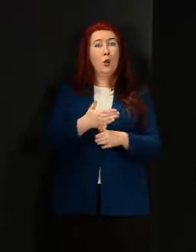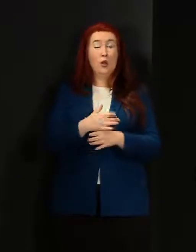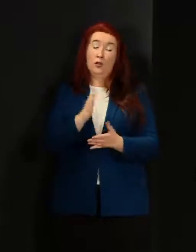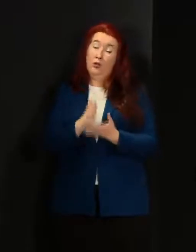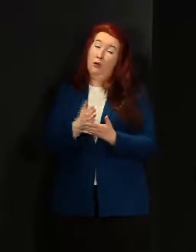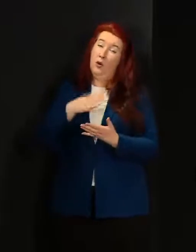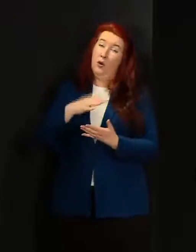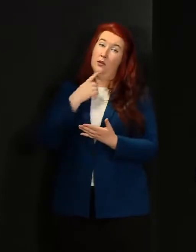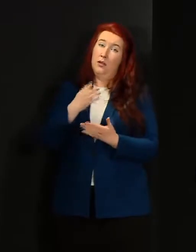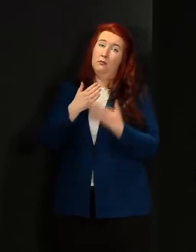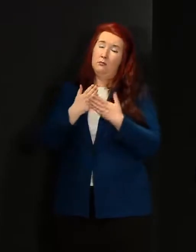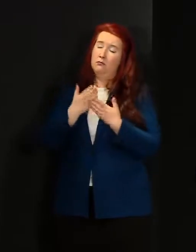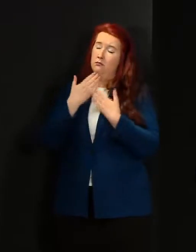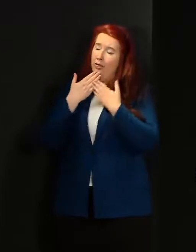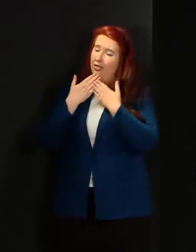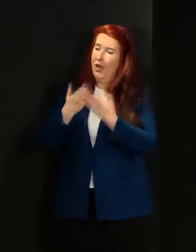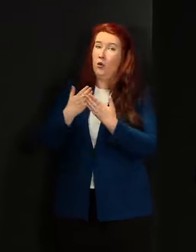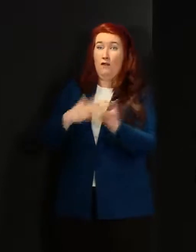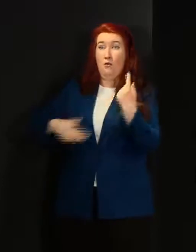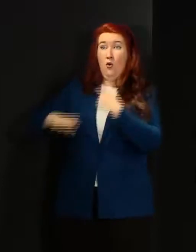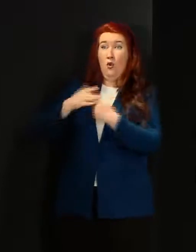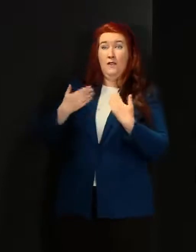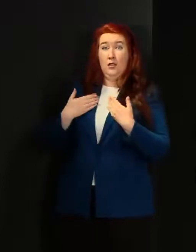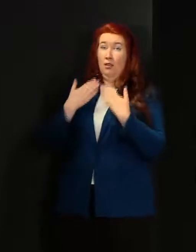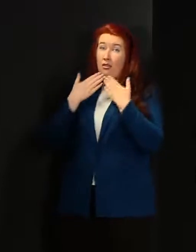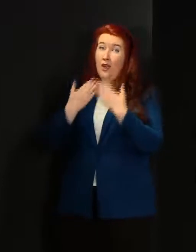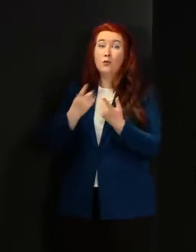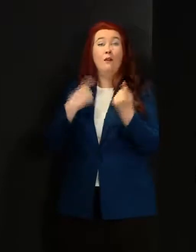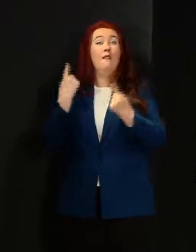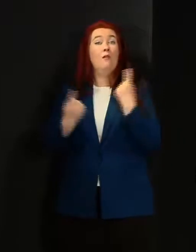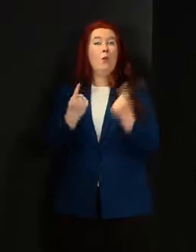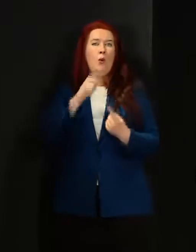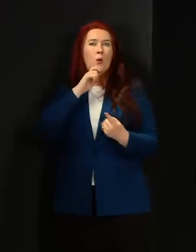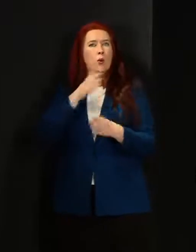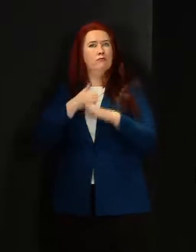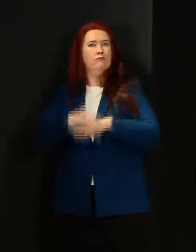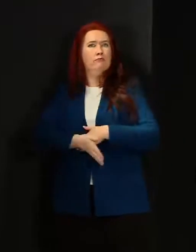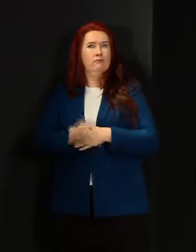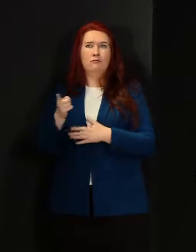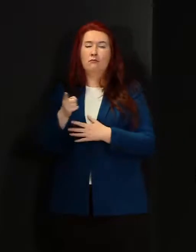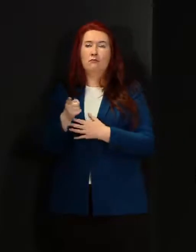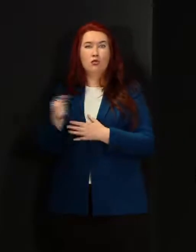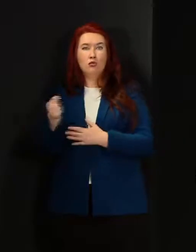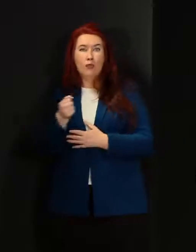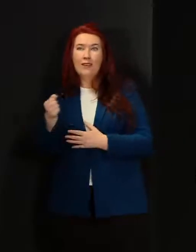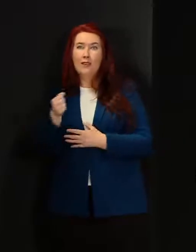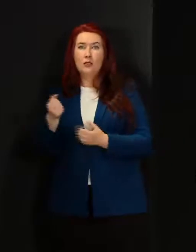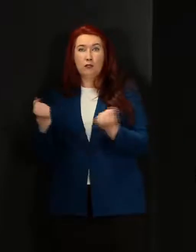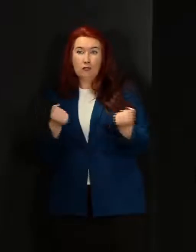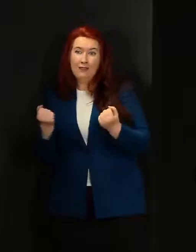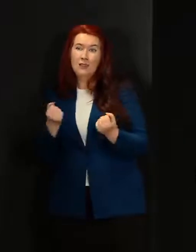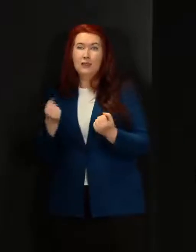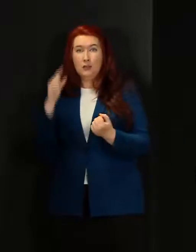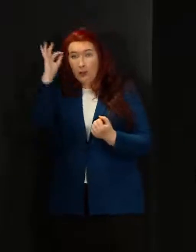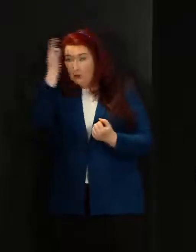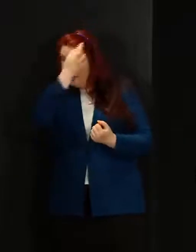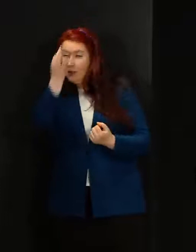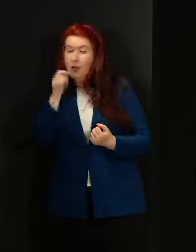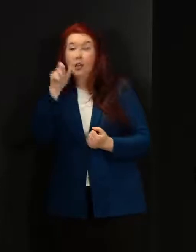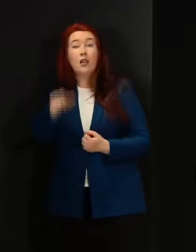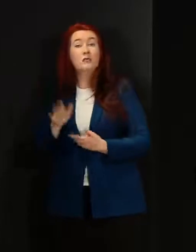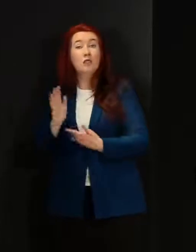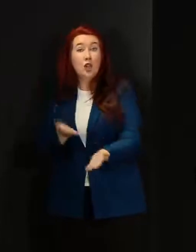opportunity to say a heartfelt thank you from all of us to everyone who's made this possible. The drivers, the conductors, the customer service personnel,